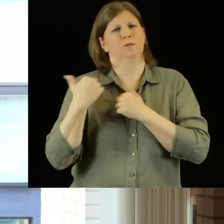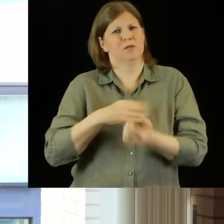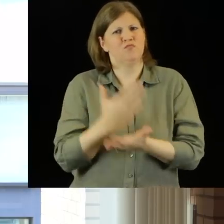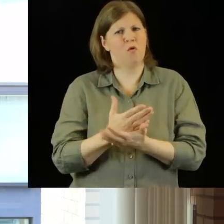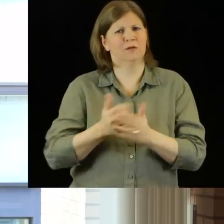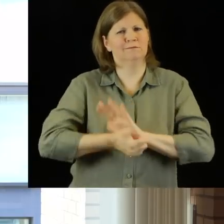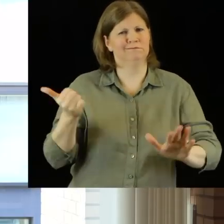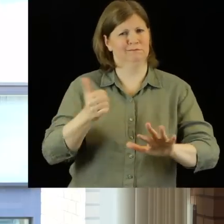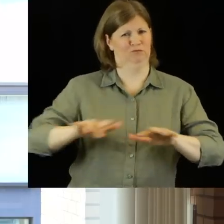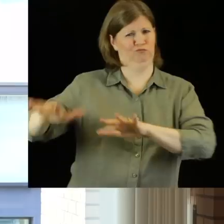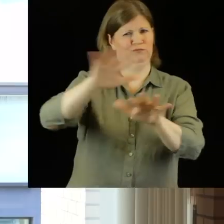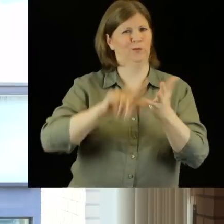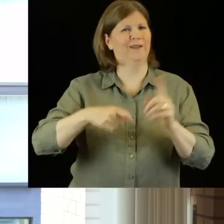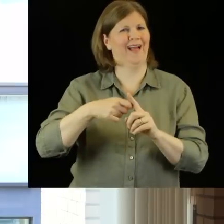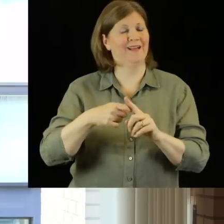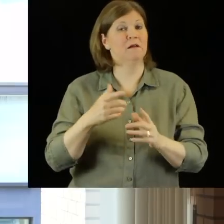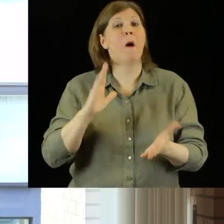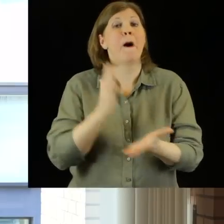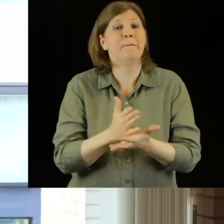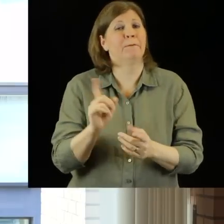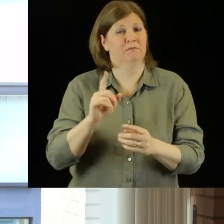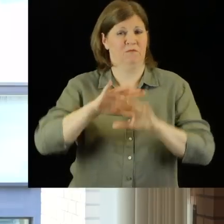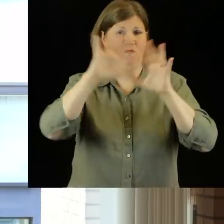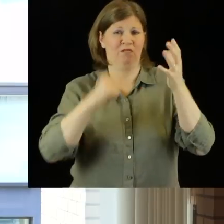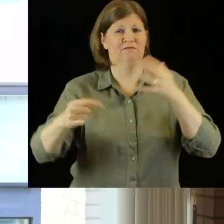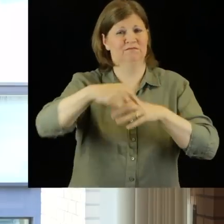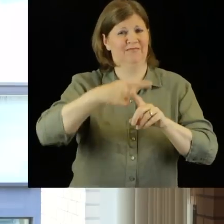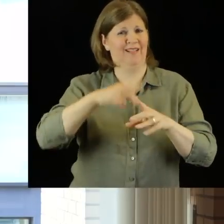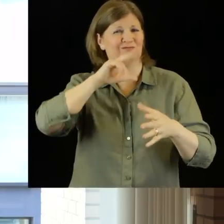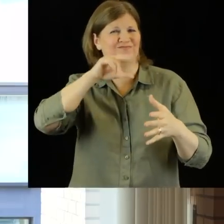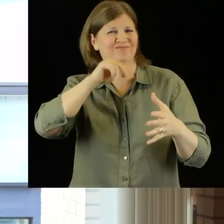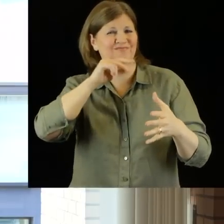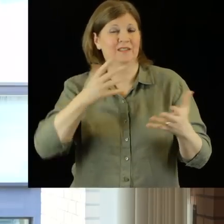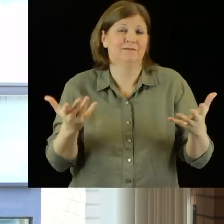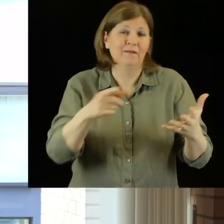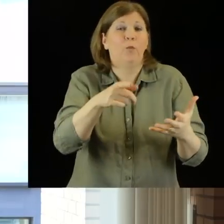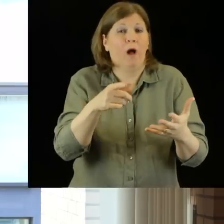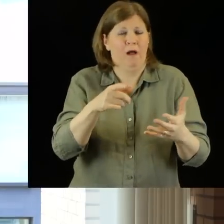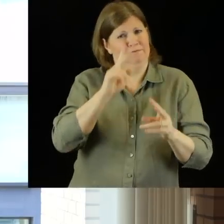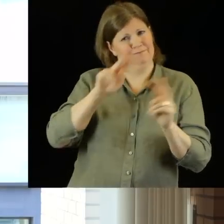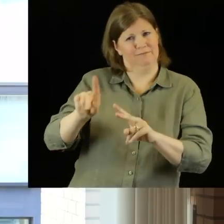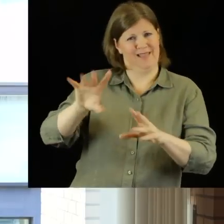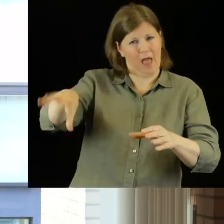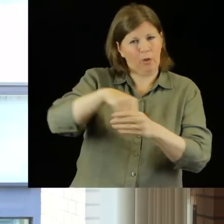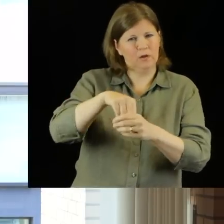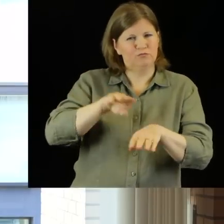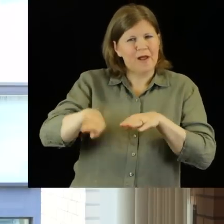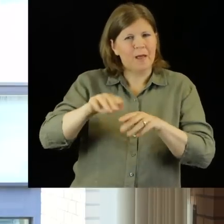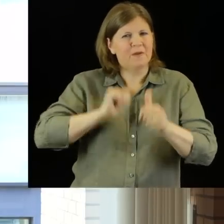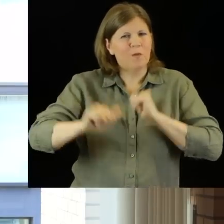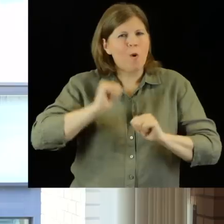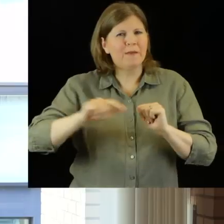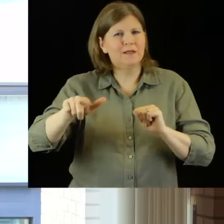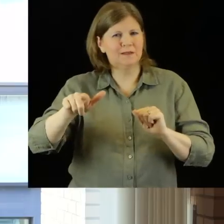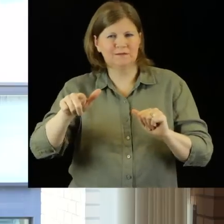pool in the UK, and beyond in fact, in the whole English speaking world if you like, is enriched by the inclusion of trained